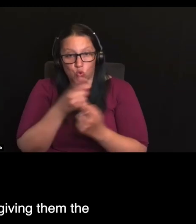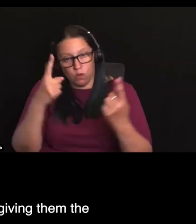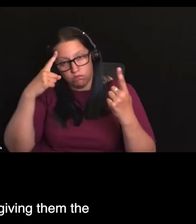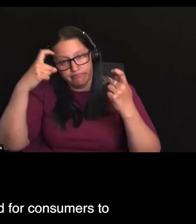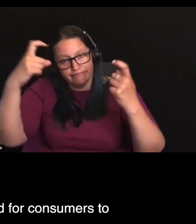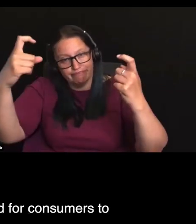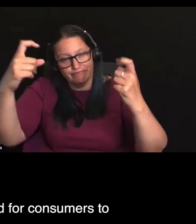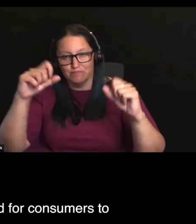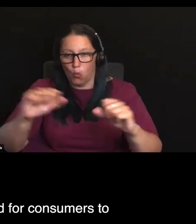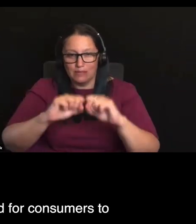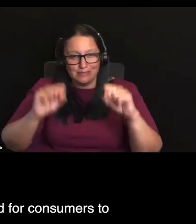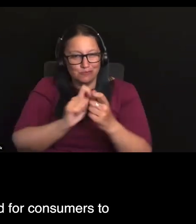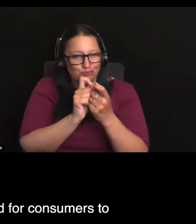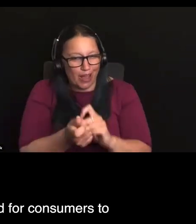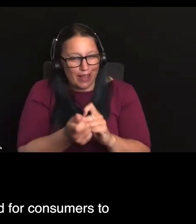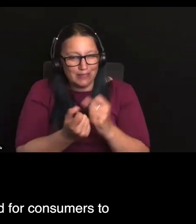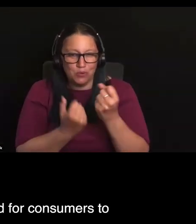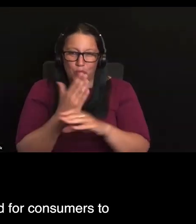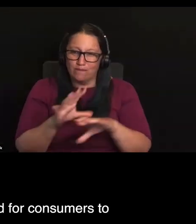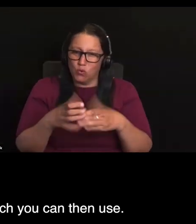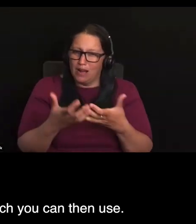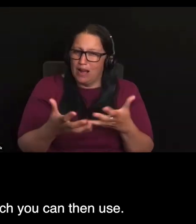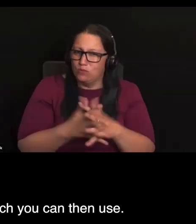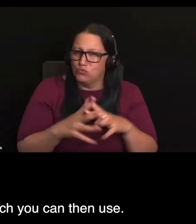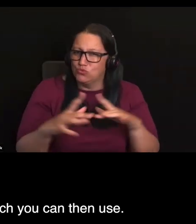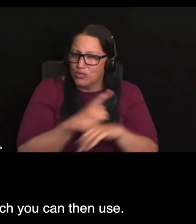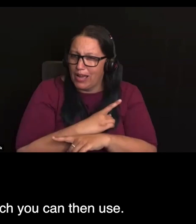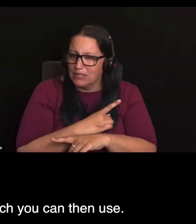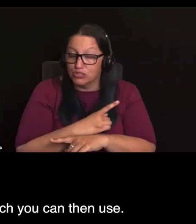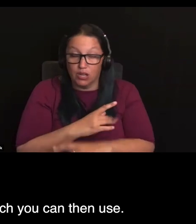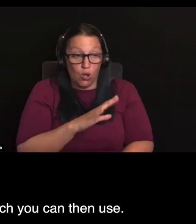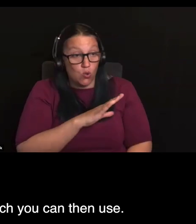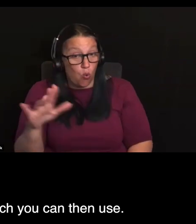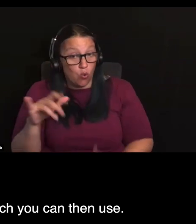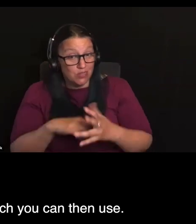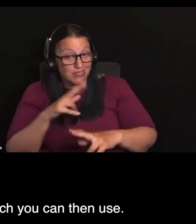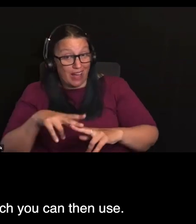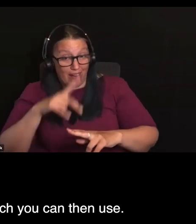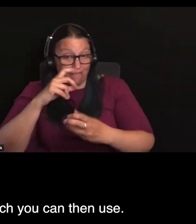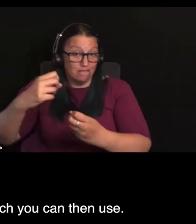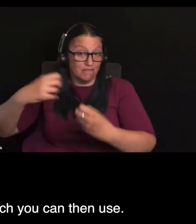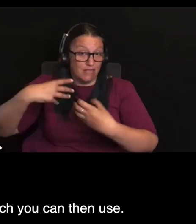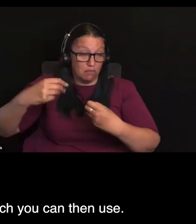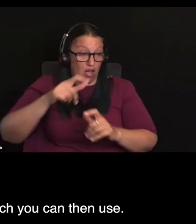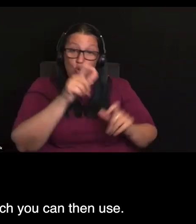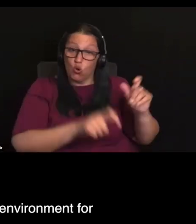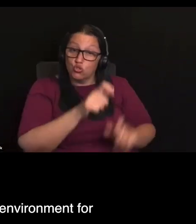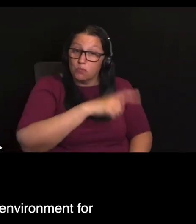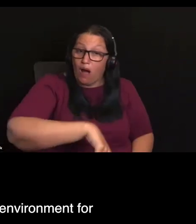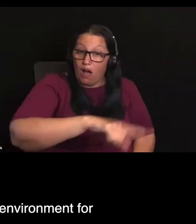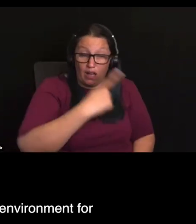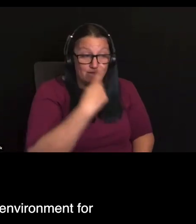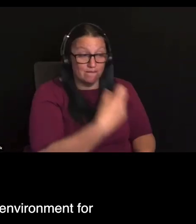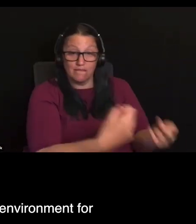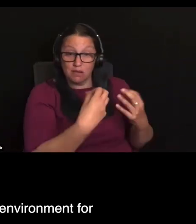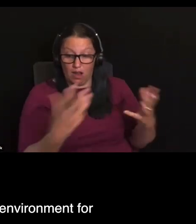and giving them the opportunity to provide feedback and the consumers to provide feedback is a mechanism which you can then use. The